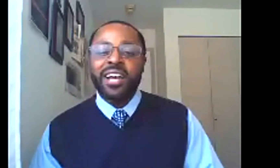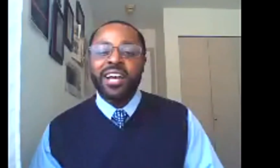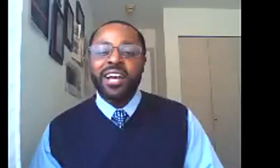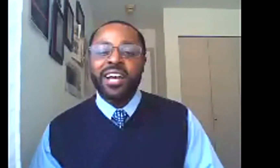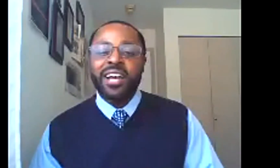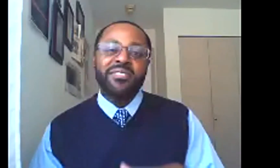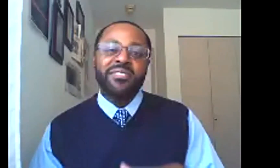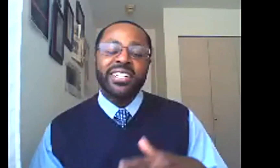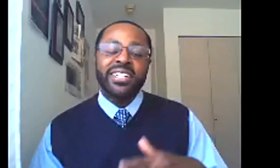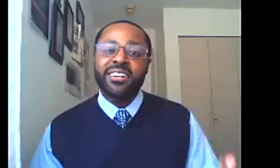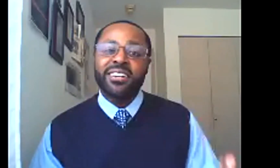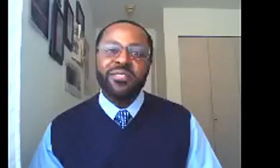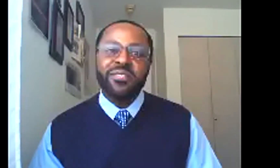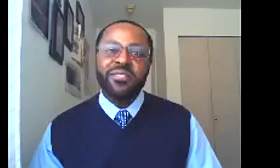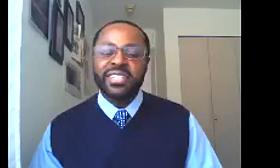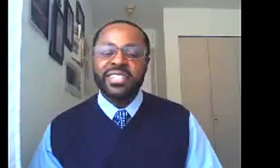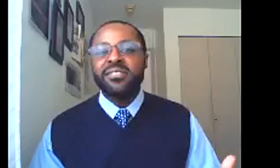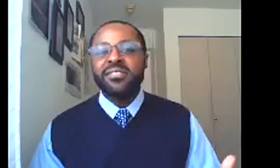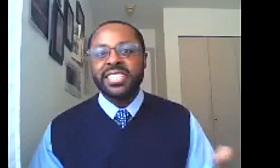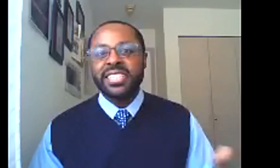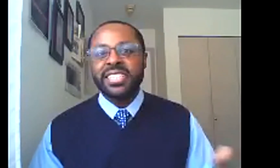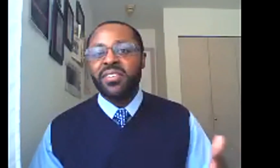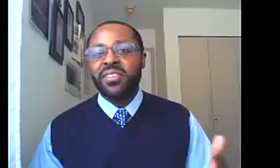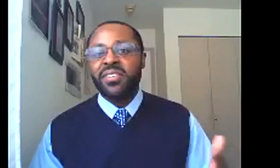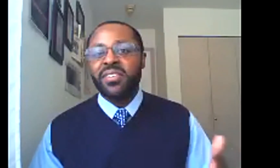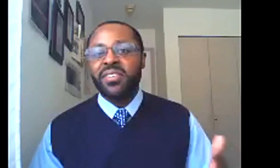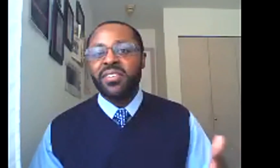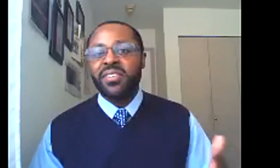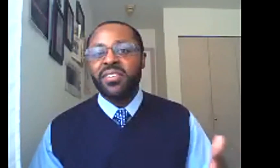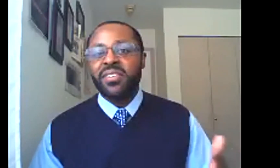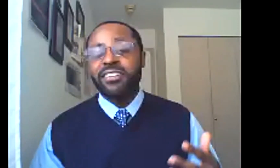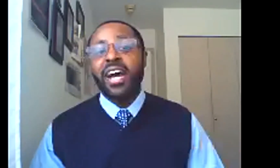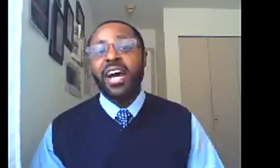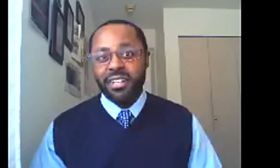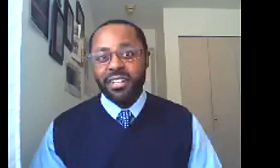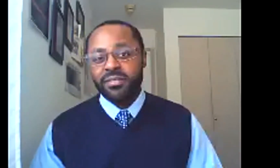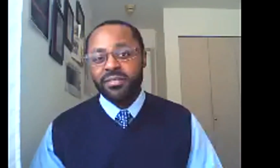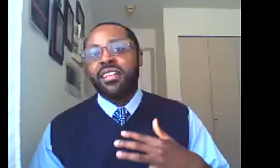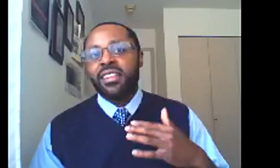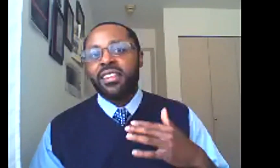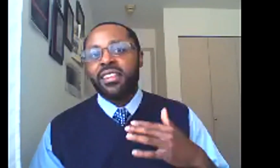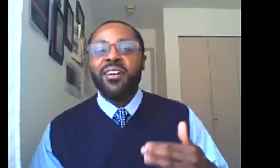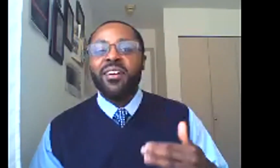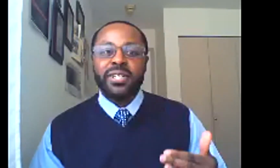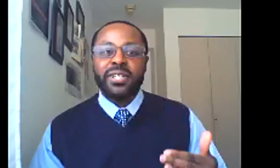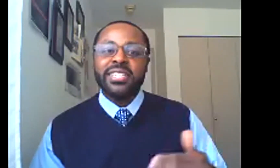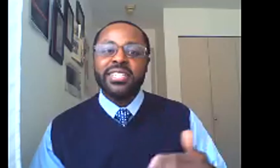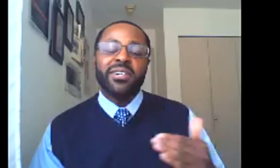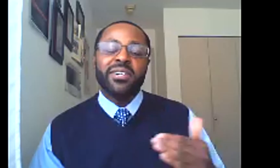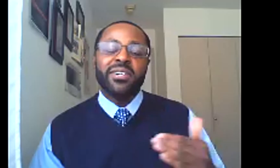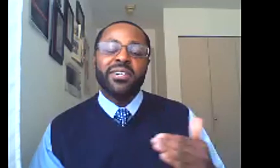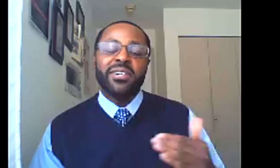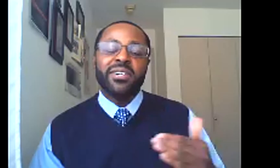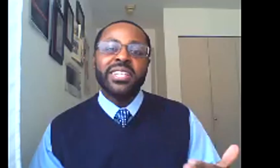both African Americans and all Americans are given this message that black lives do not matter. That was